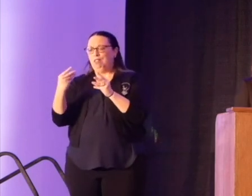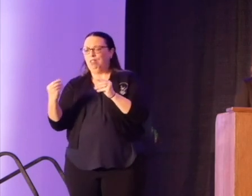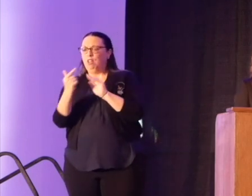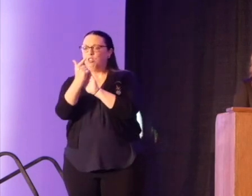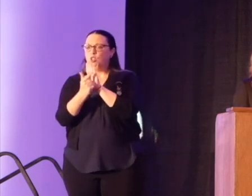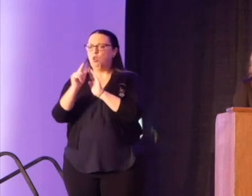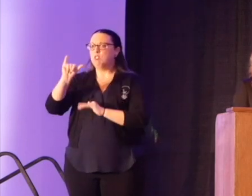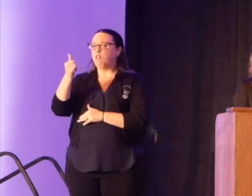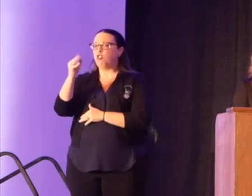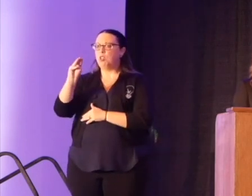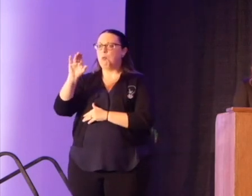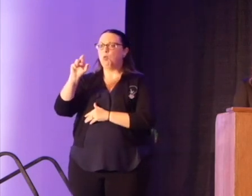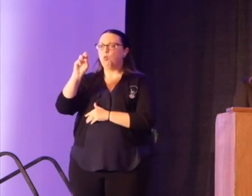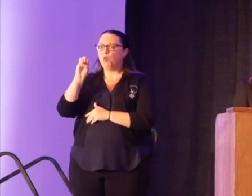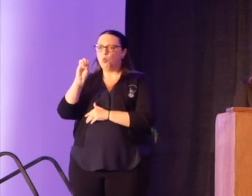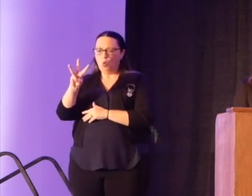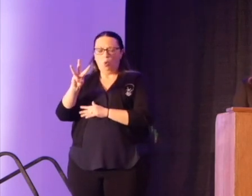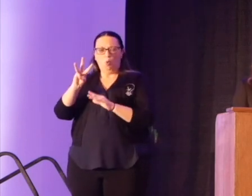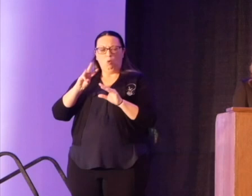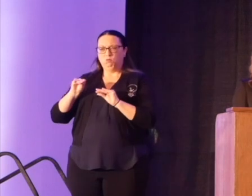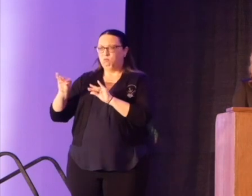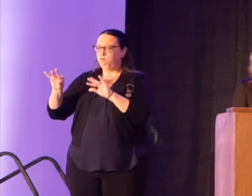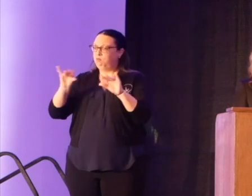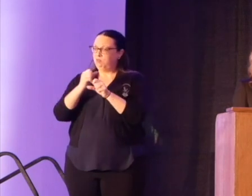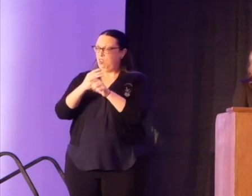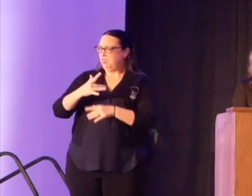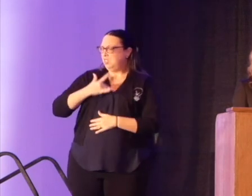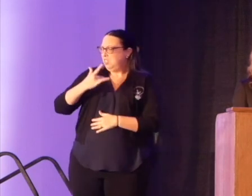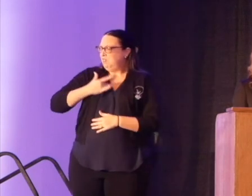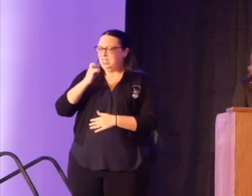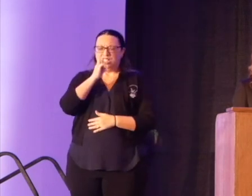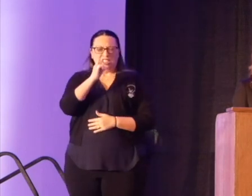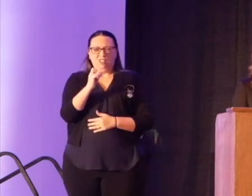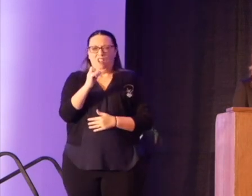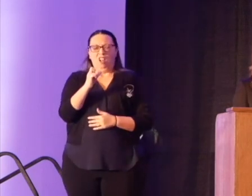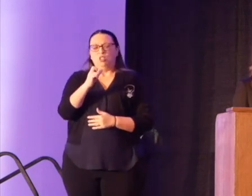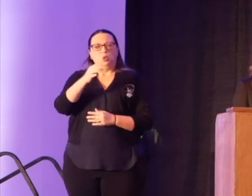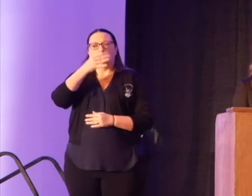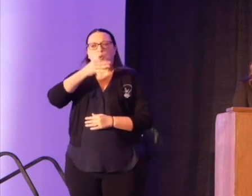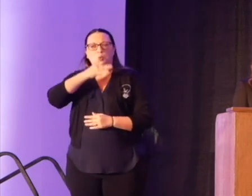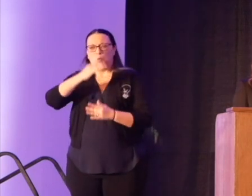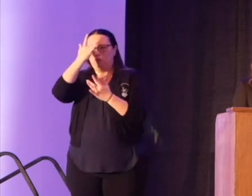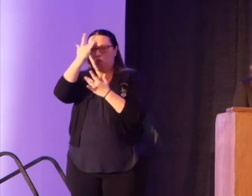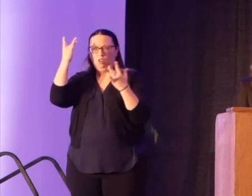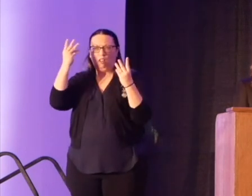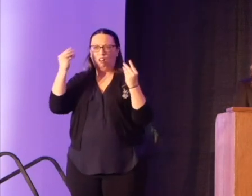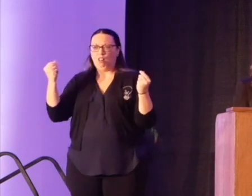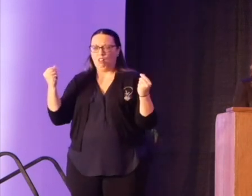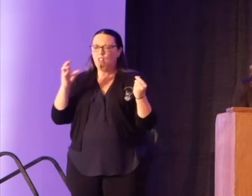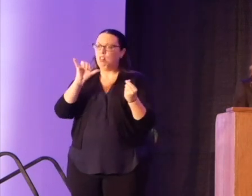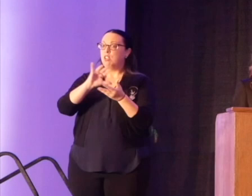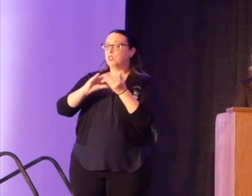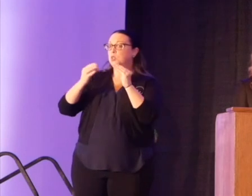produced a strange fruit that filled the air with an aroma not soon to be forgotten. This narrative sparked a